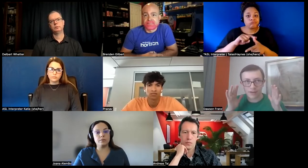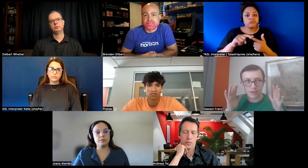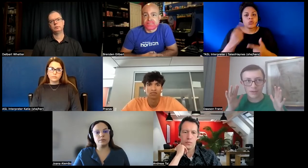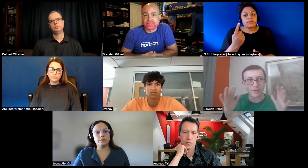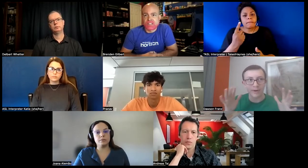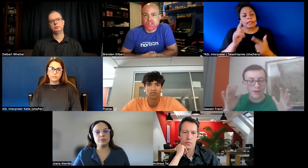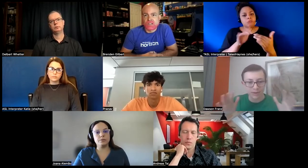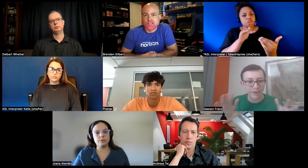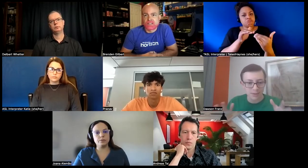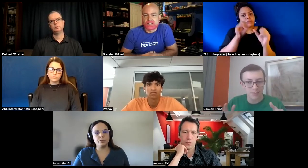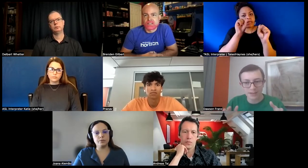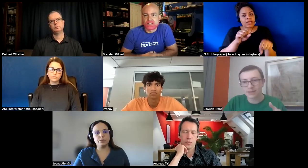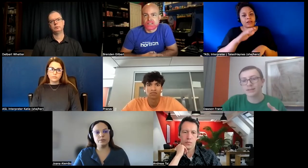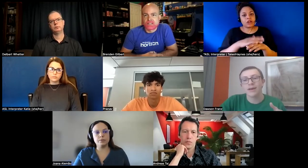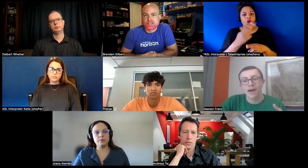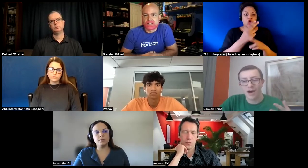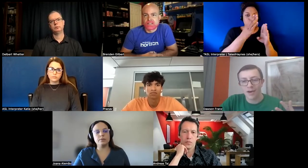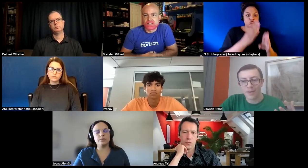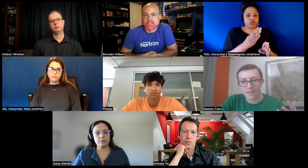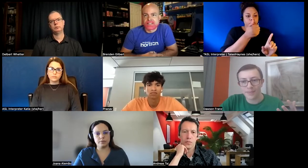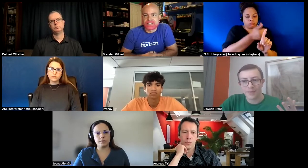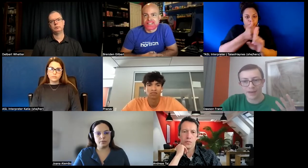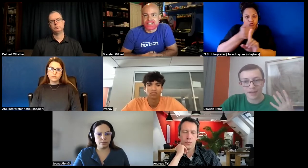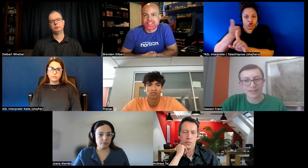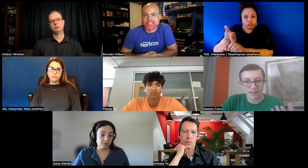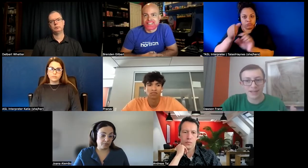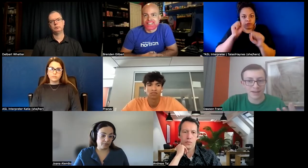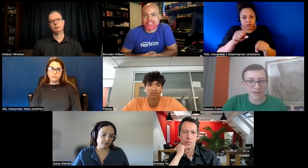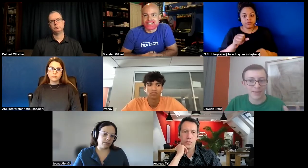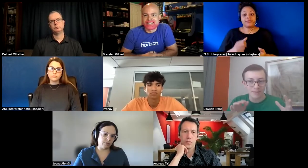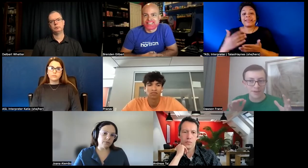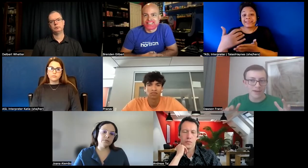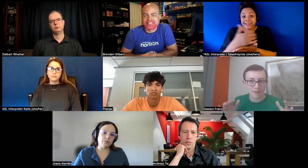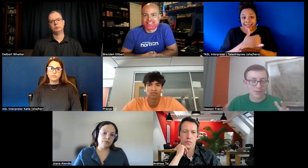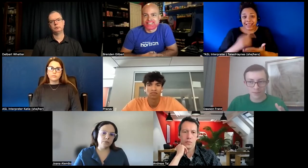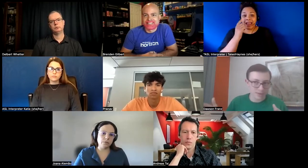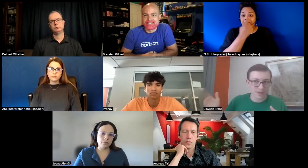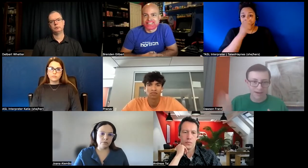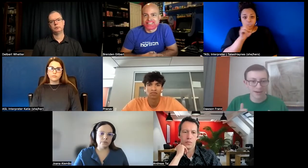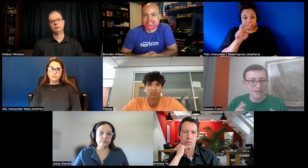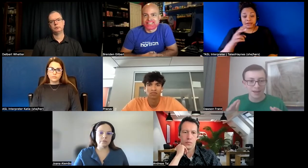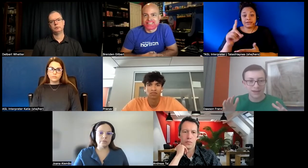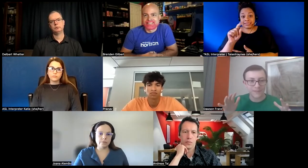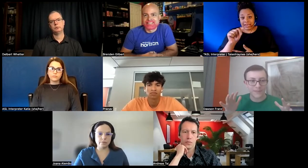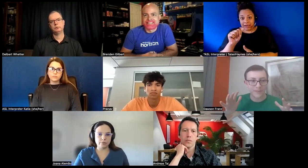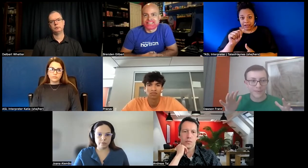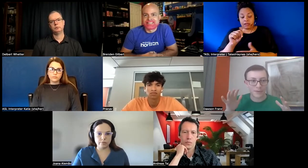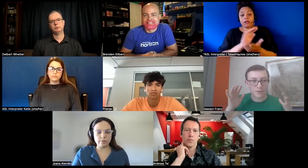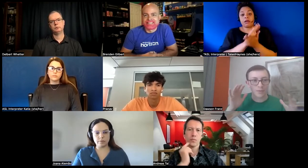you can do it on a user by user basis um like collecting this data and then being able to use ai to like direct